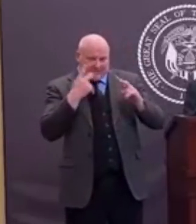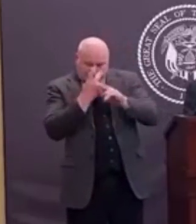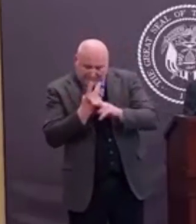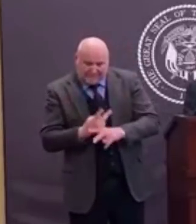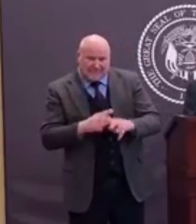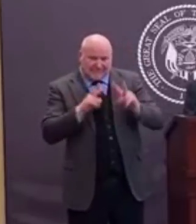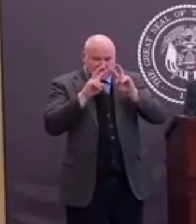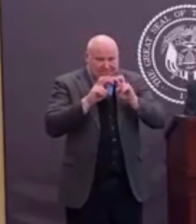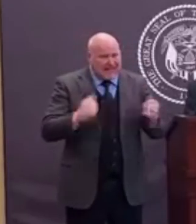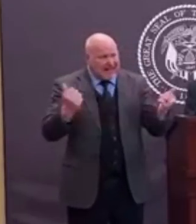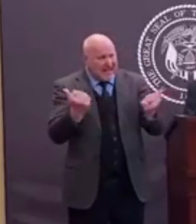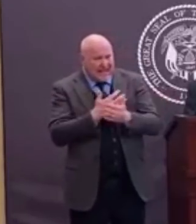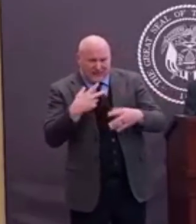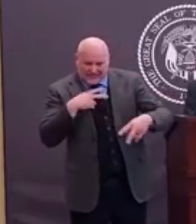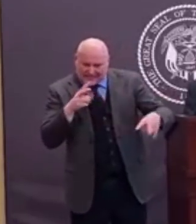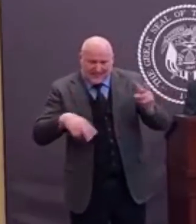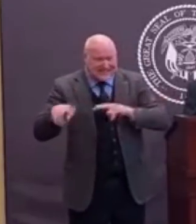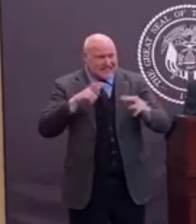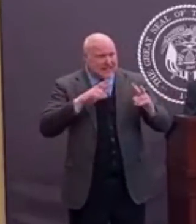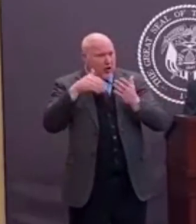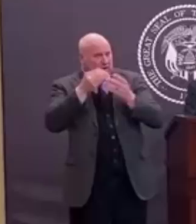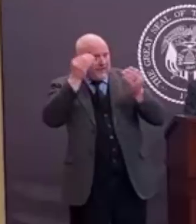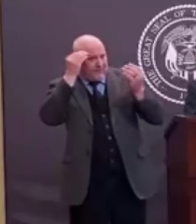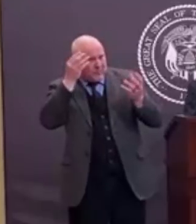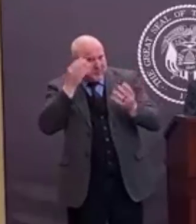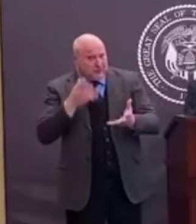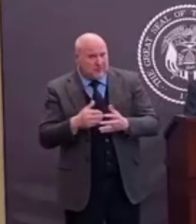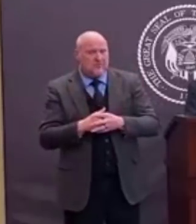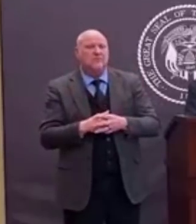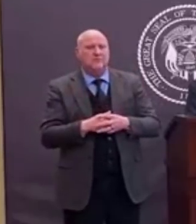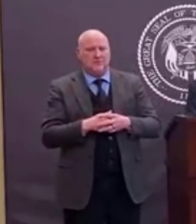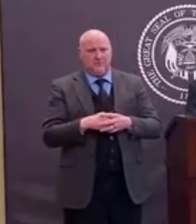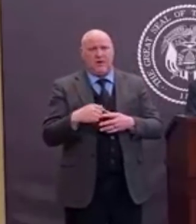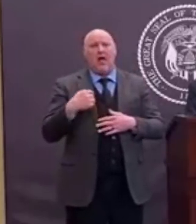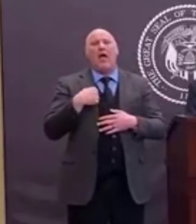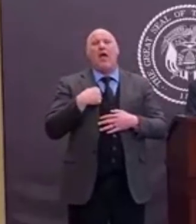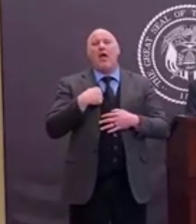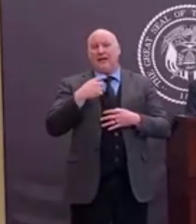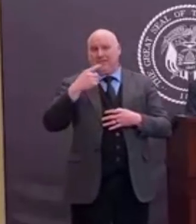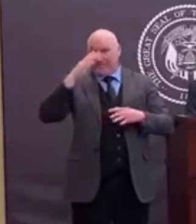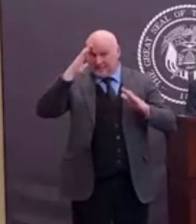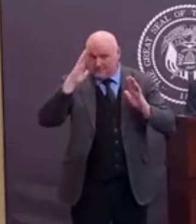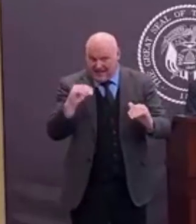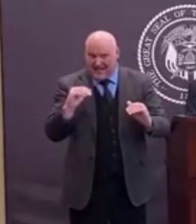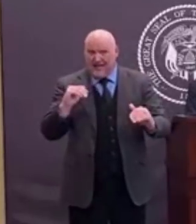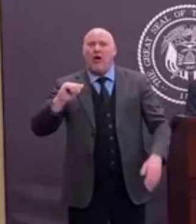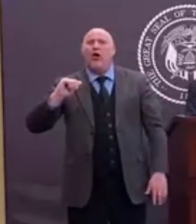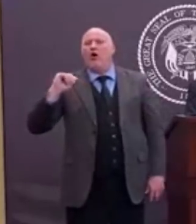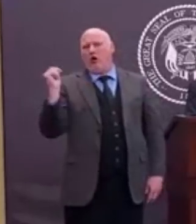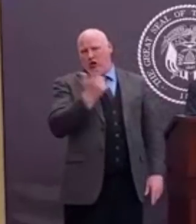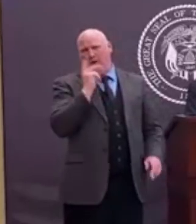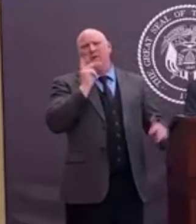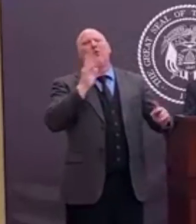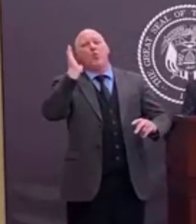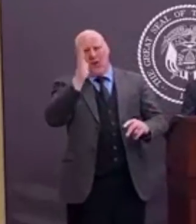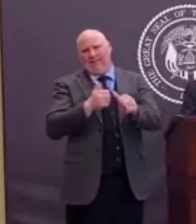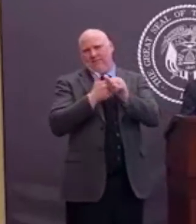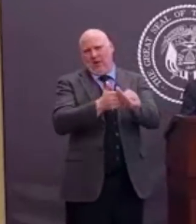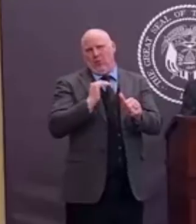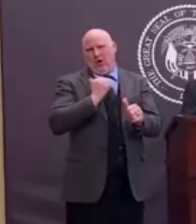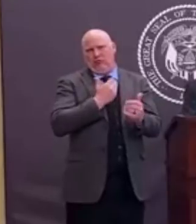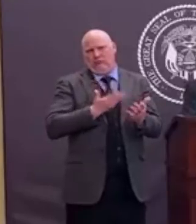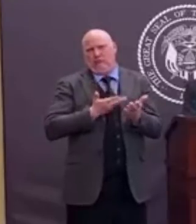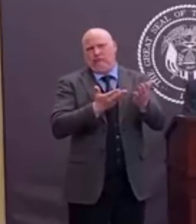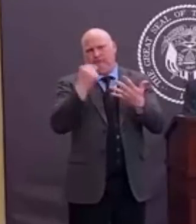still yet to do, there's an expectation that all of us will follow these directives. And we need to do that. We need to do it